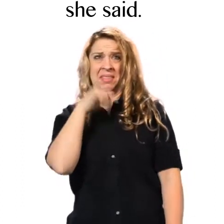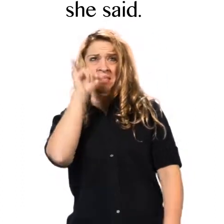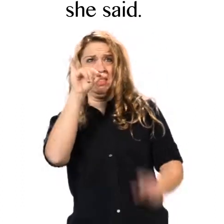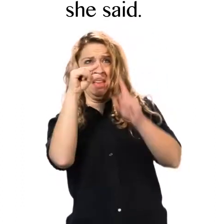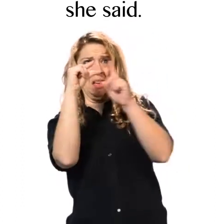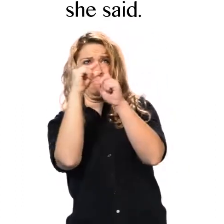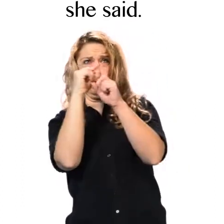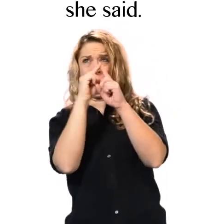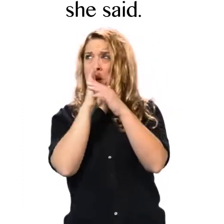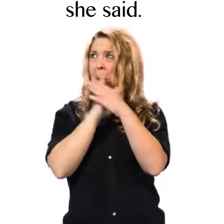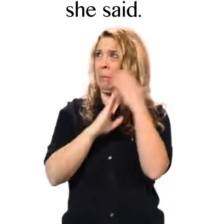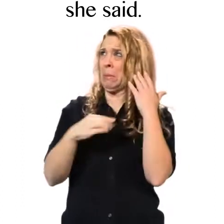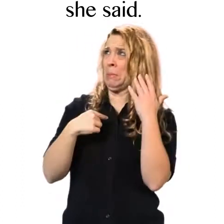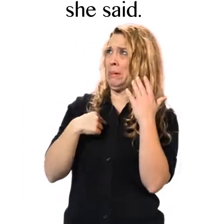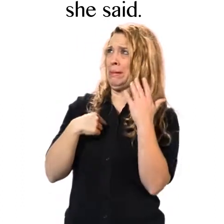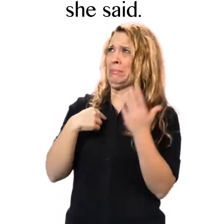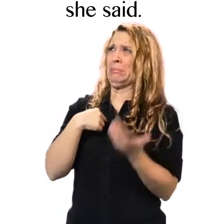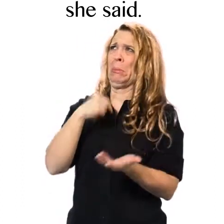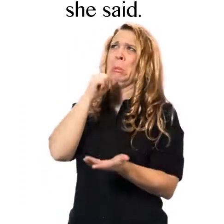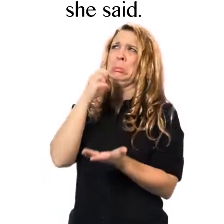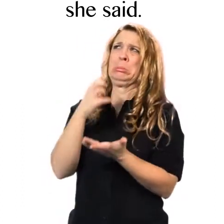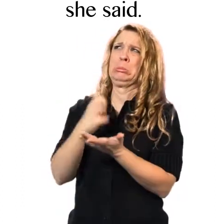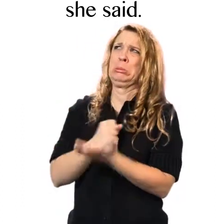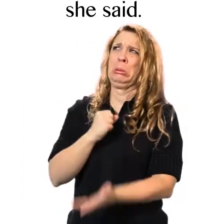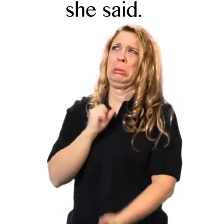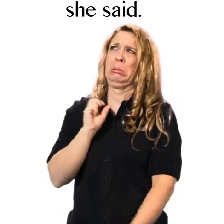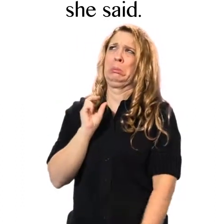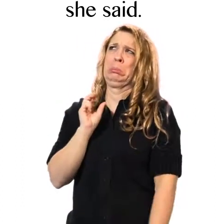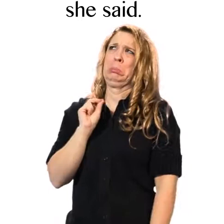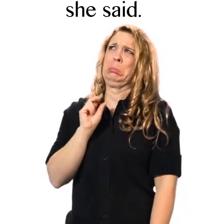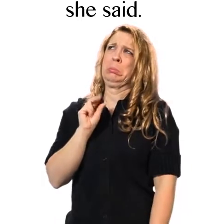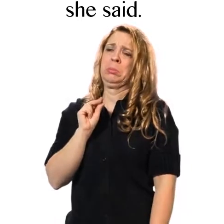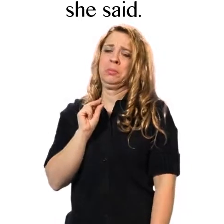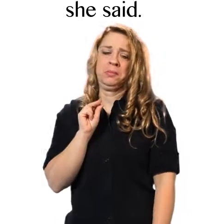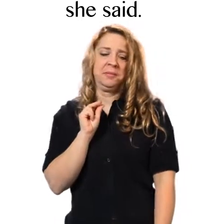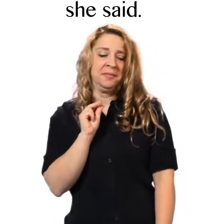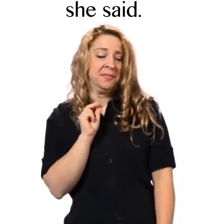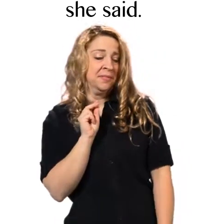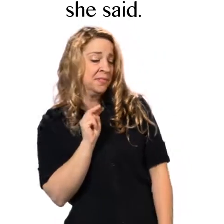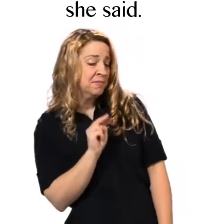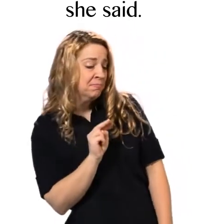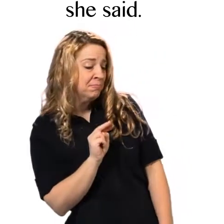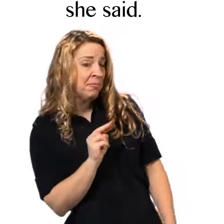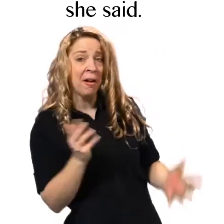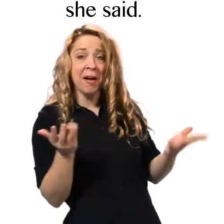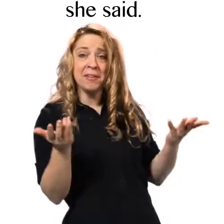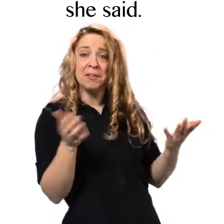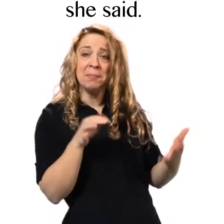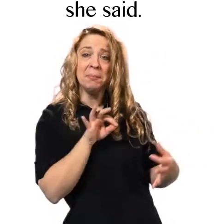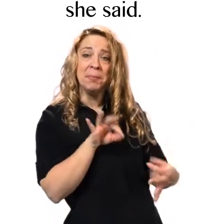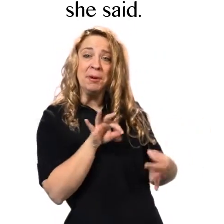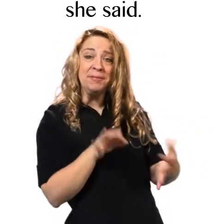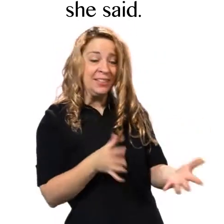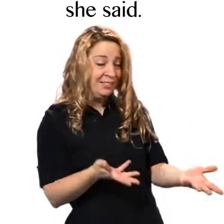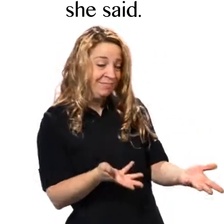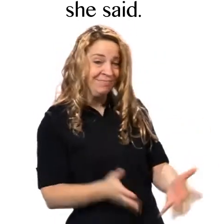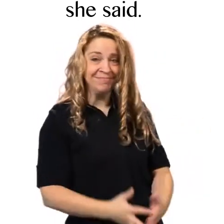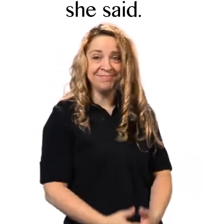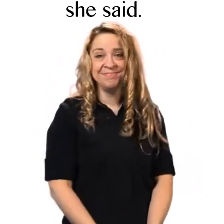But I don't think I deserve it, Wilbur said. Charlotte smiled at her friend. Then it is perfect, she